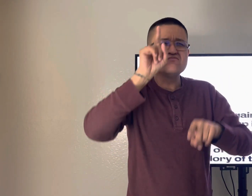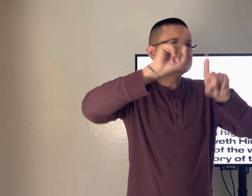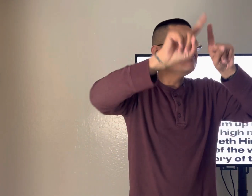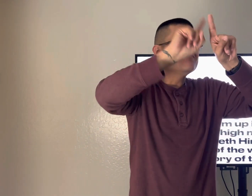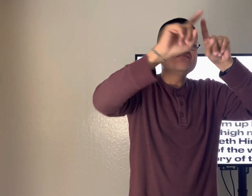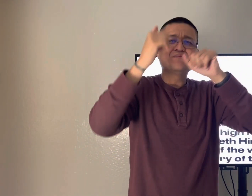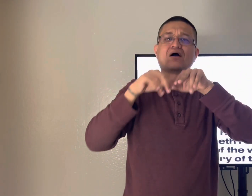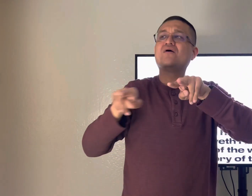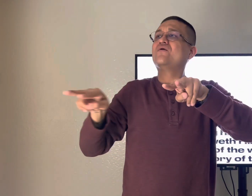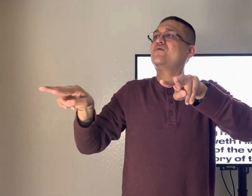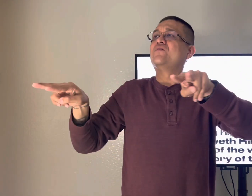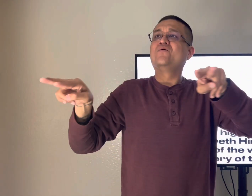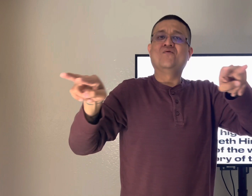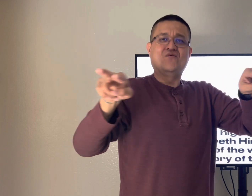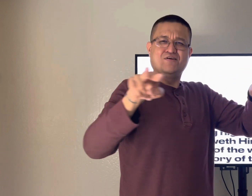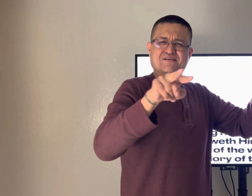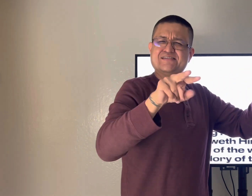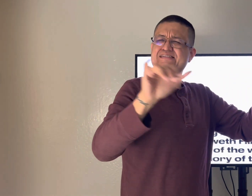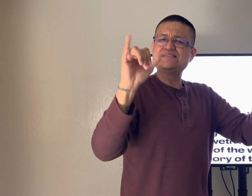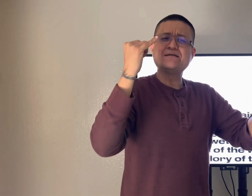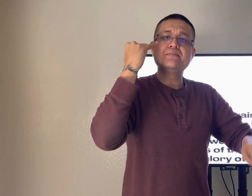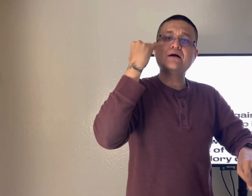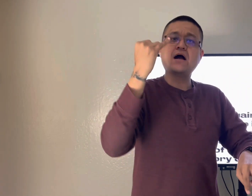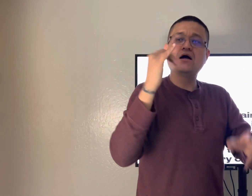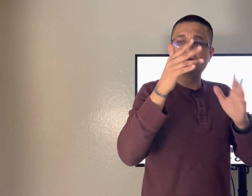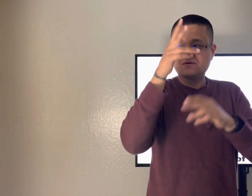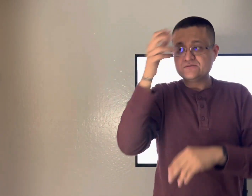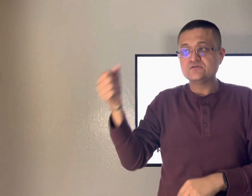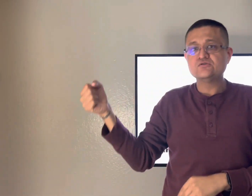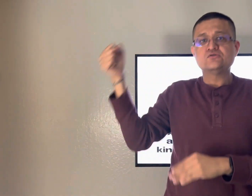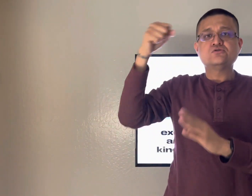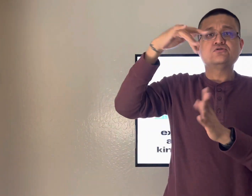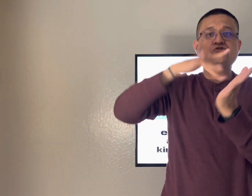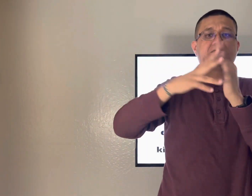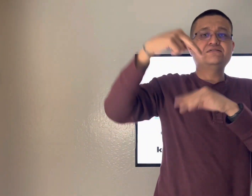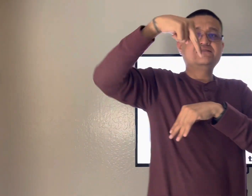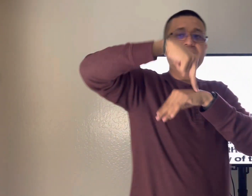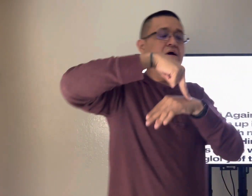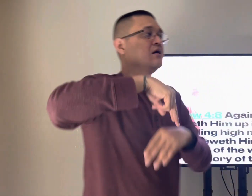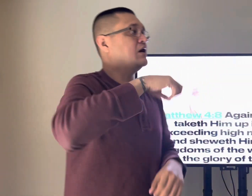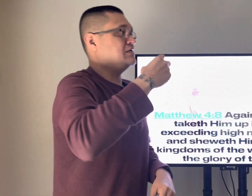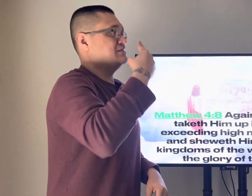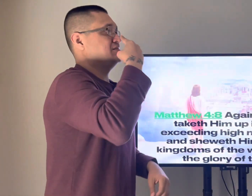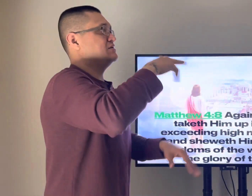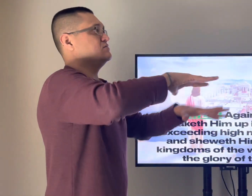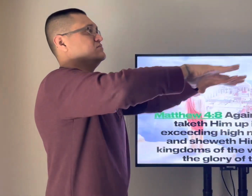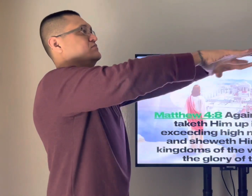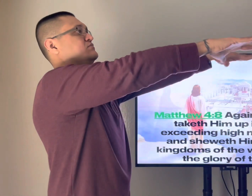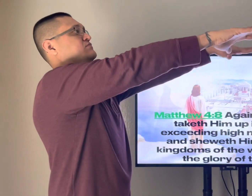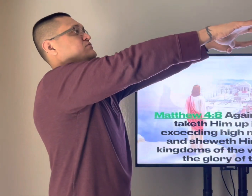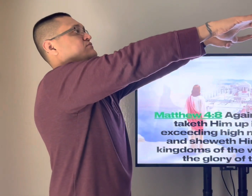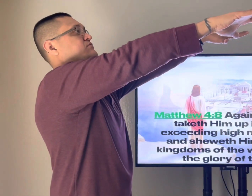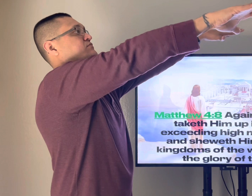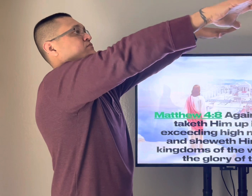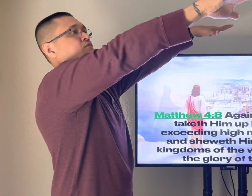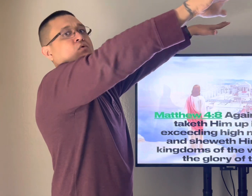there's not in a high enough point to actually see this whole city but oh we went to hawaii we were standing on top of the highest mountain